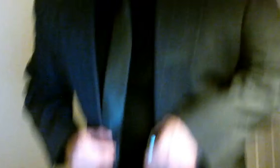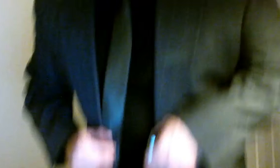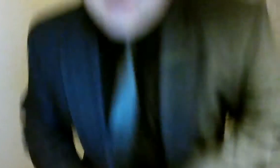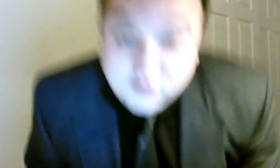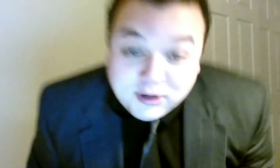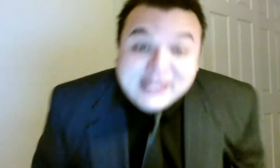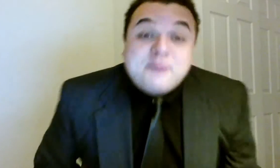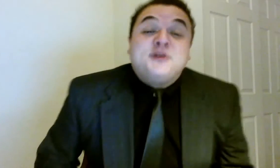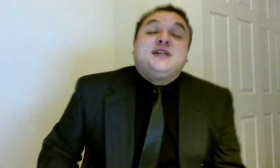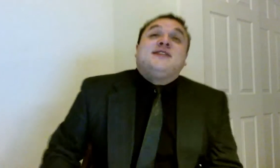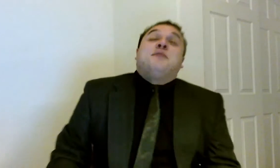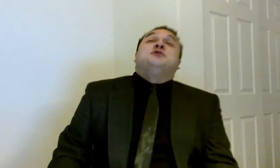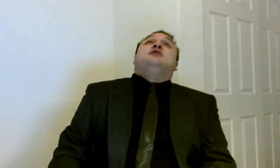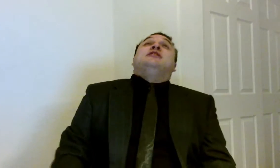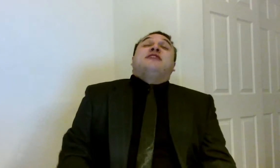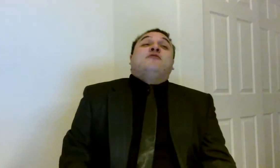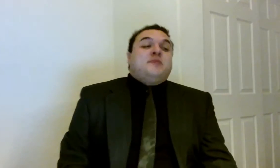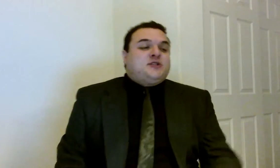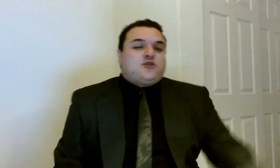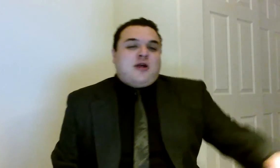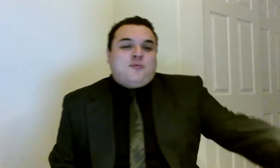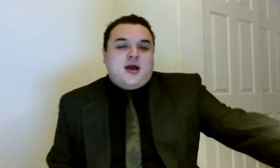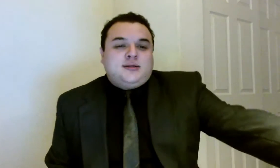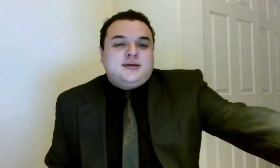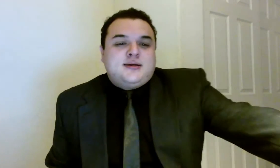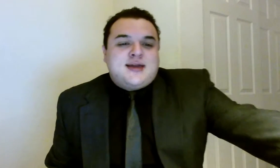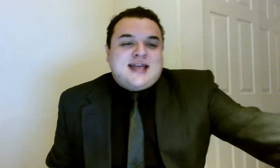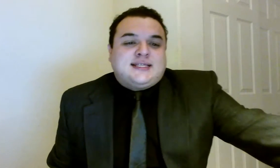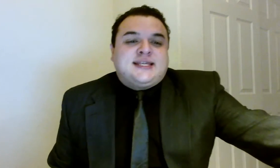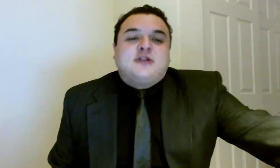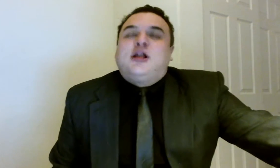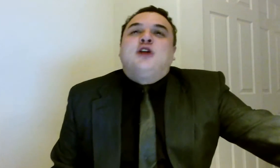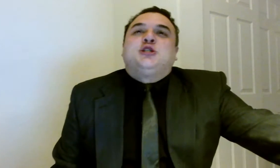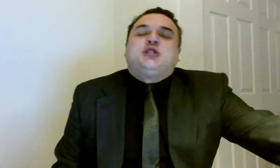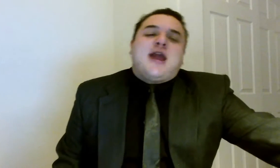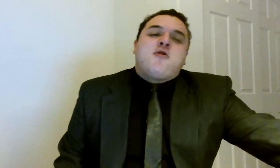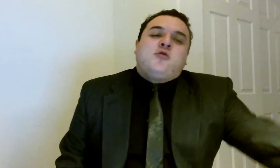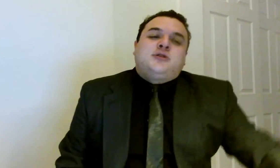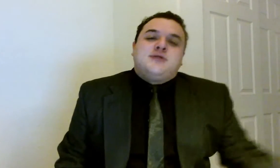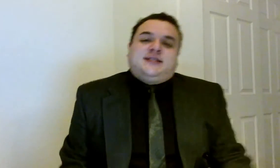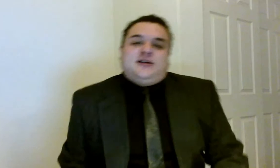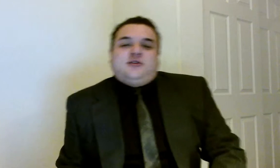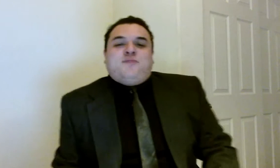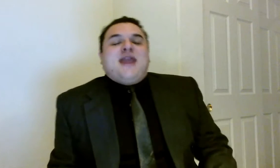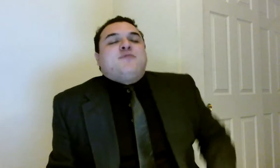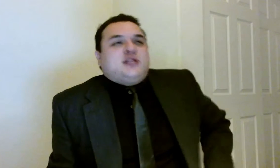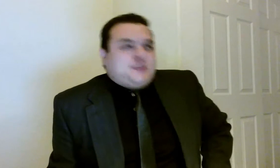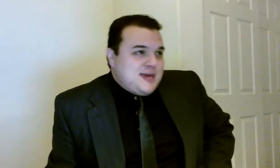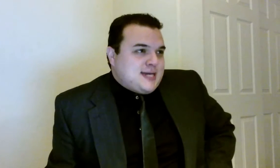Well, I appreciate the opportunity you're giving me, Mr. Cromwell, as the single largest shareholder in Teldor Paper to speak.